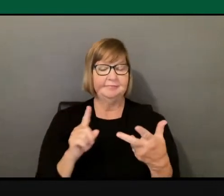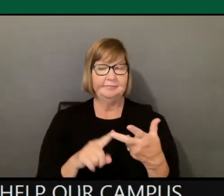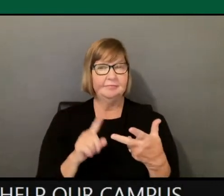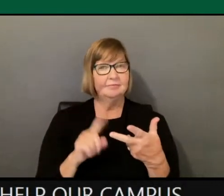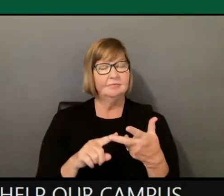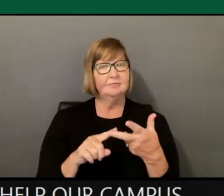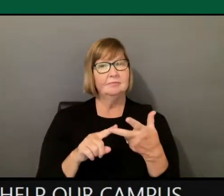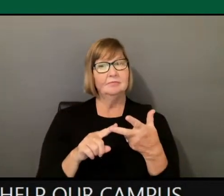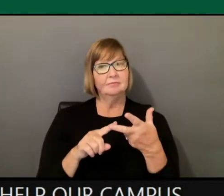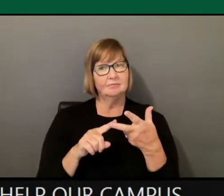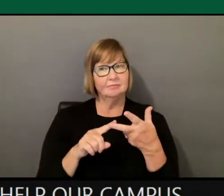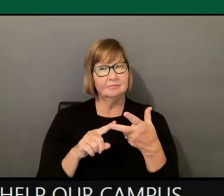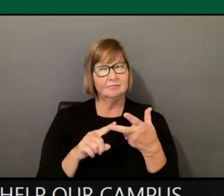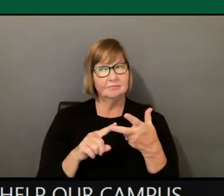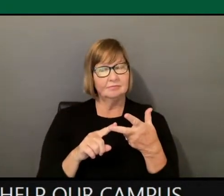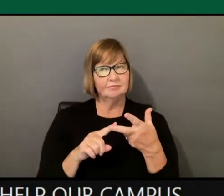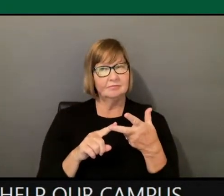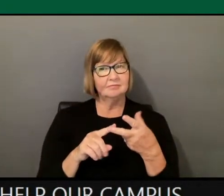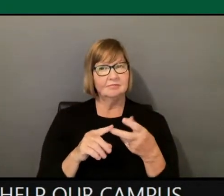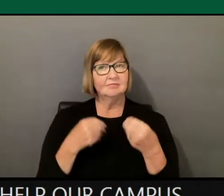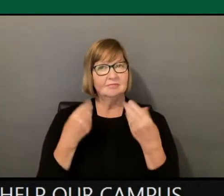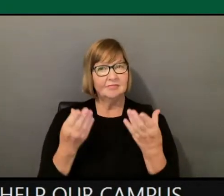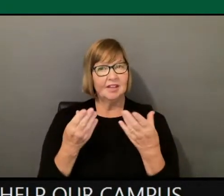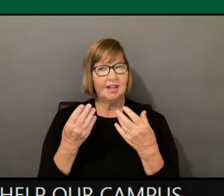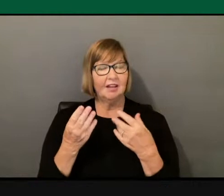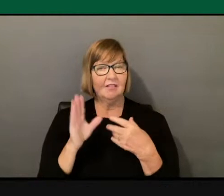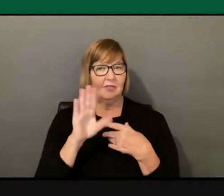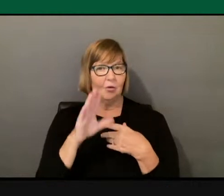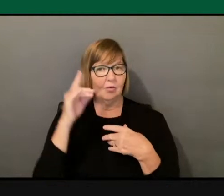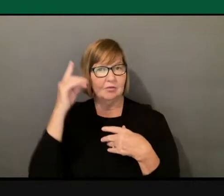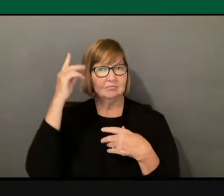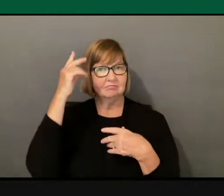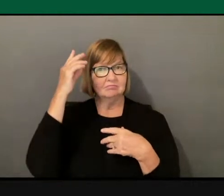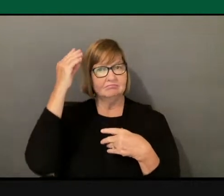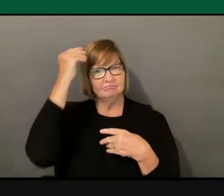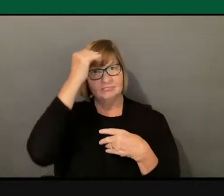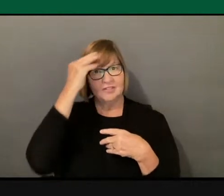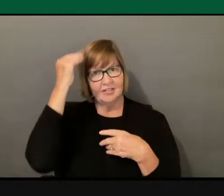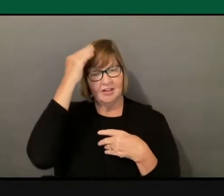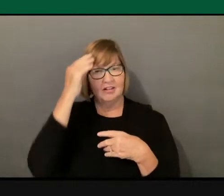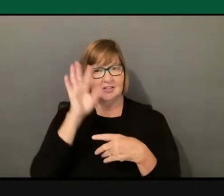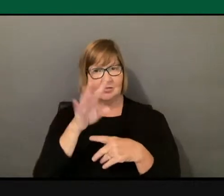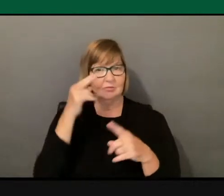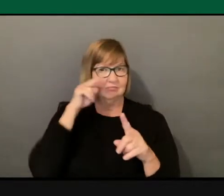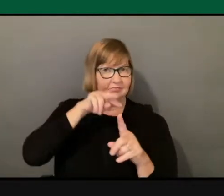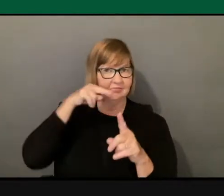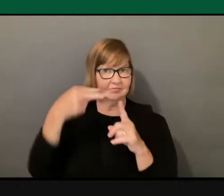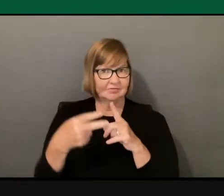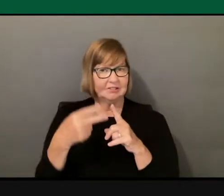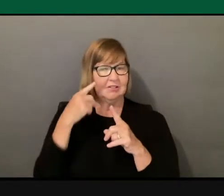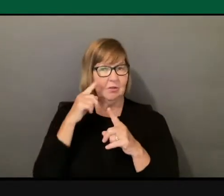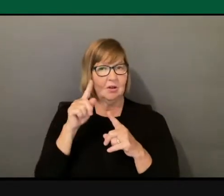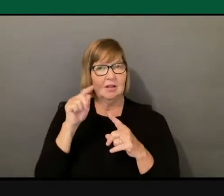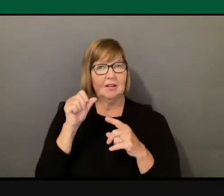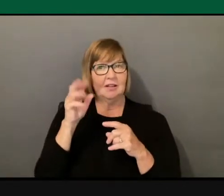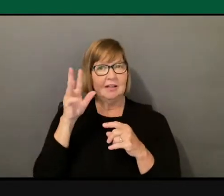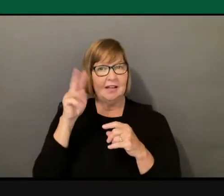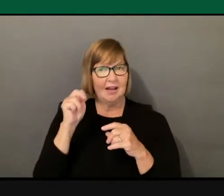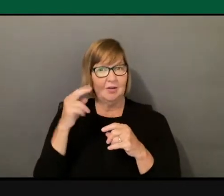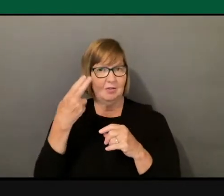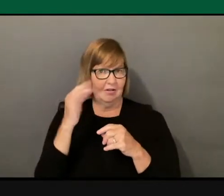reflections on the town hall. So now I'd like to pass the mic over now to Professor Strunk.